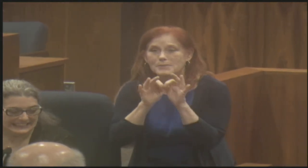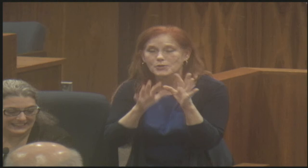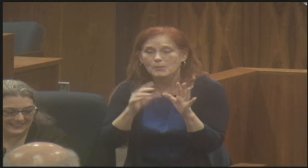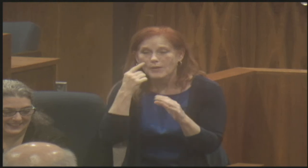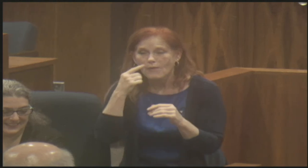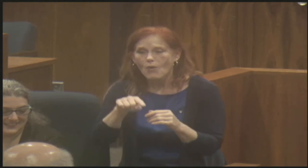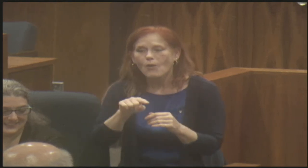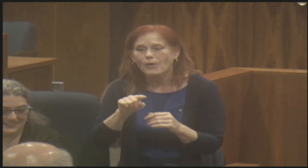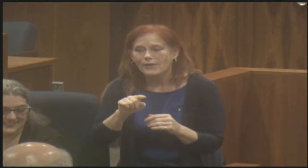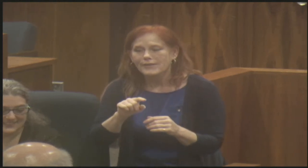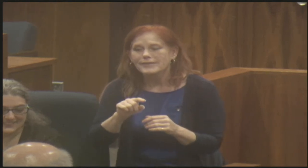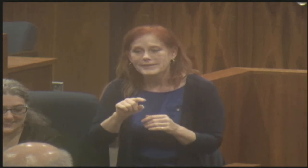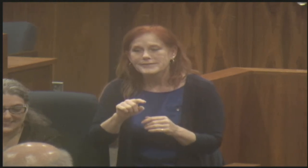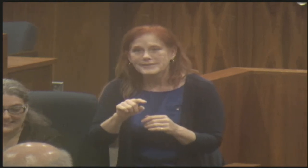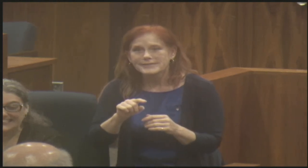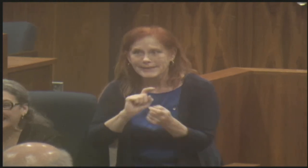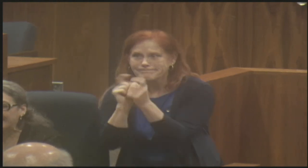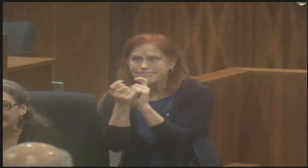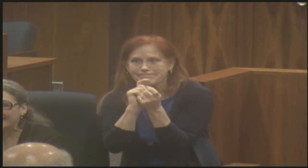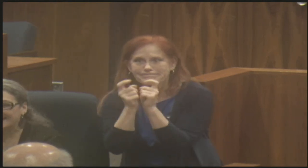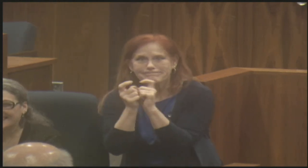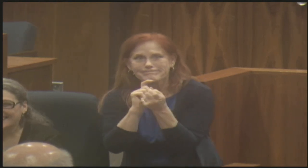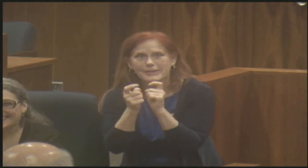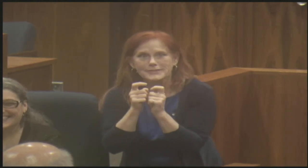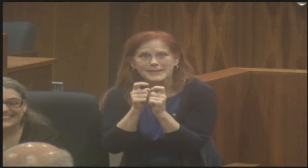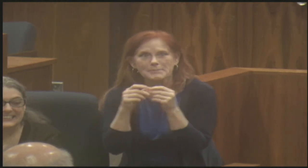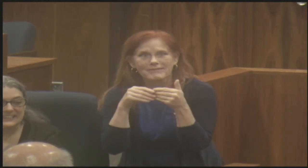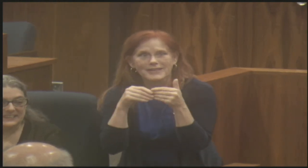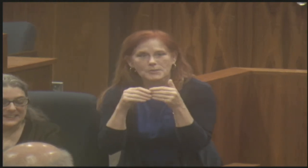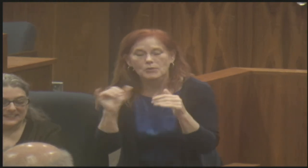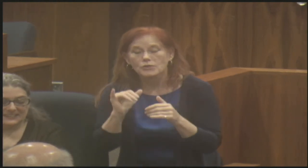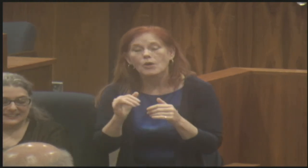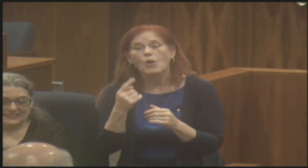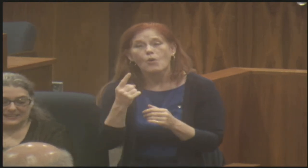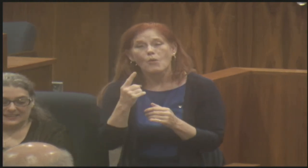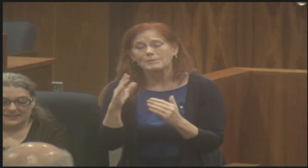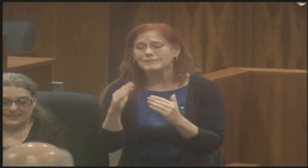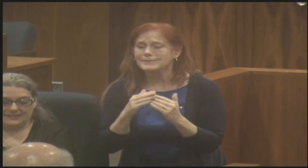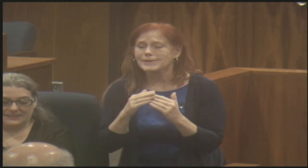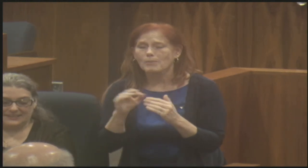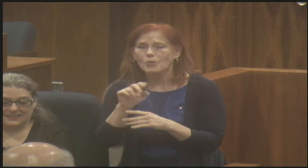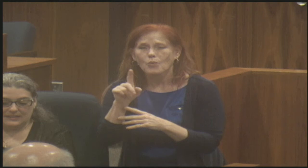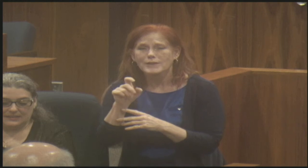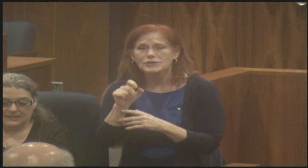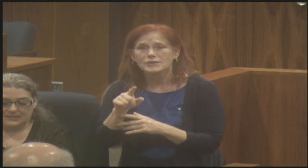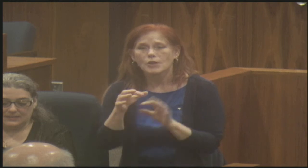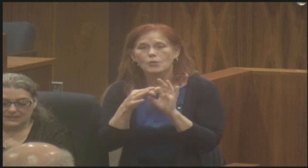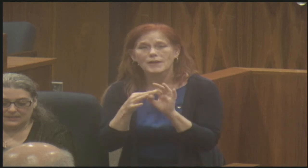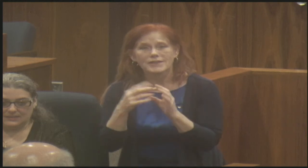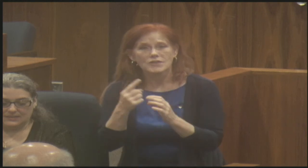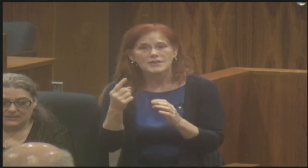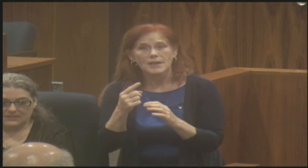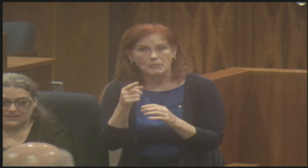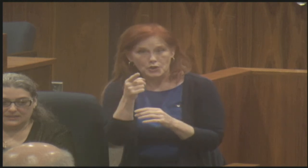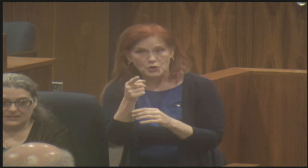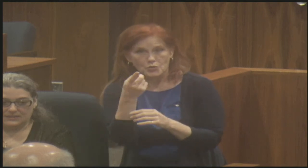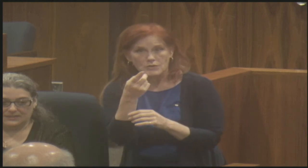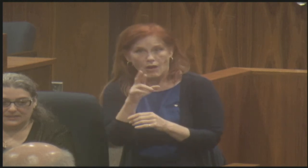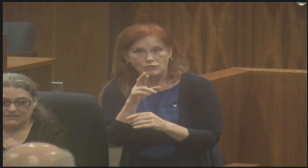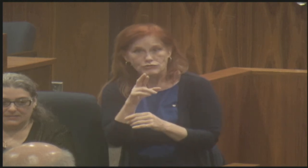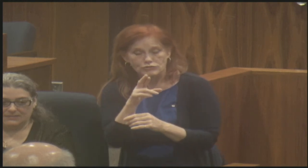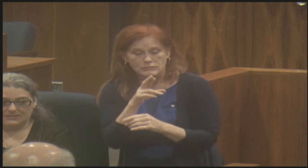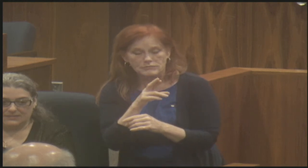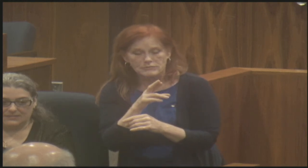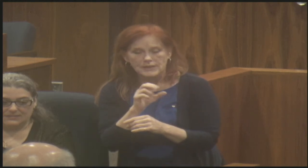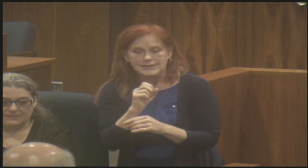for, uh, adjusting. So one of my biggest questions, uh, relates to something you said, Dr. Seiler, which